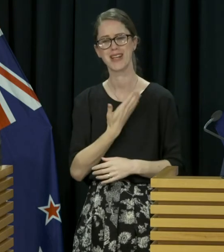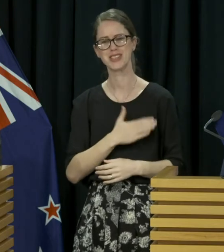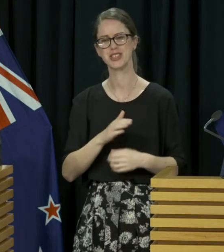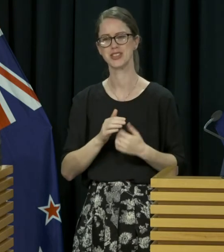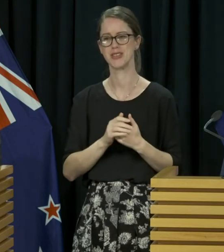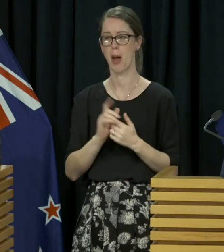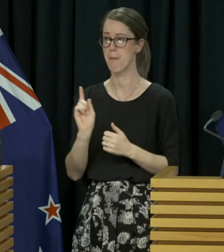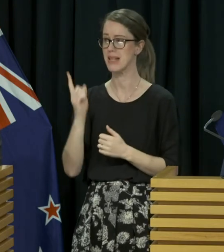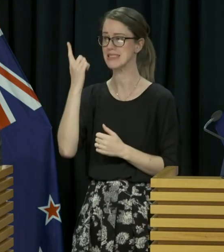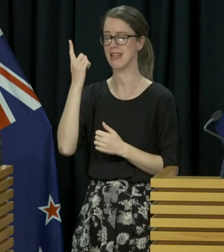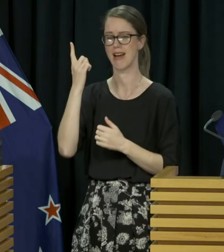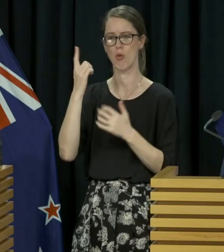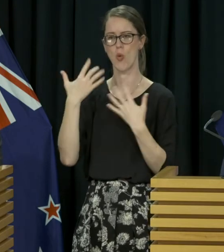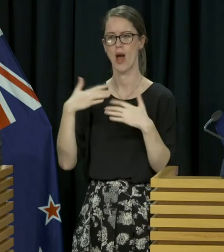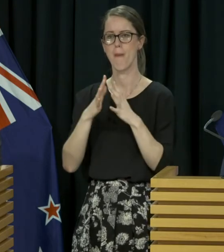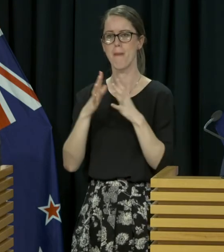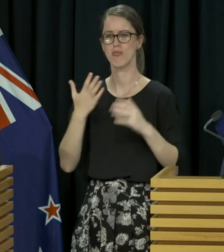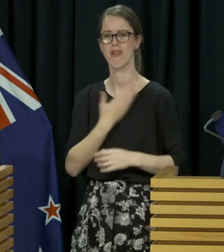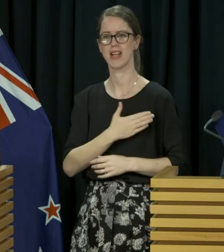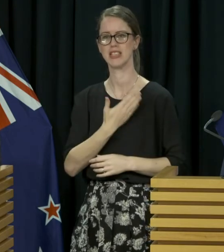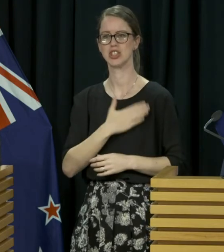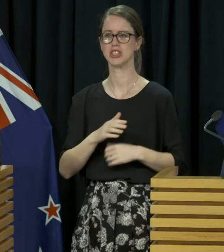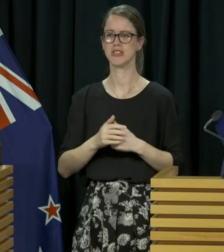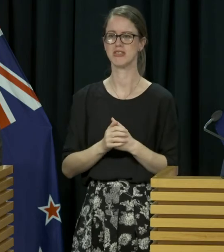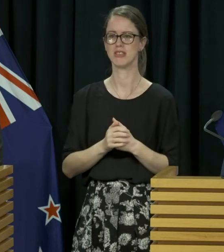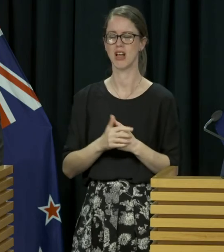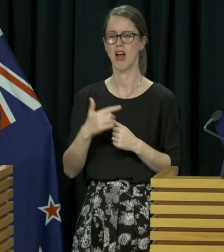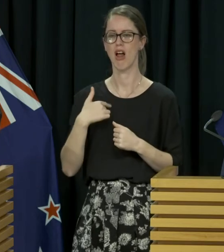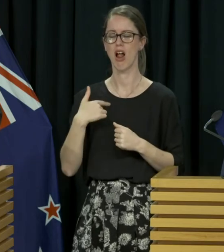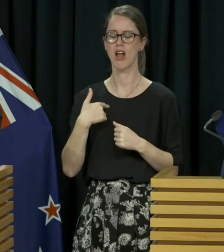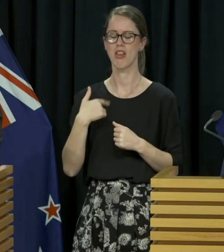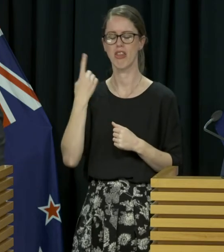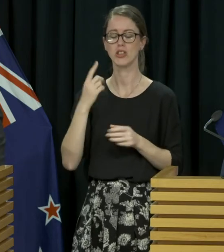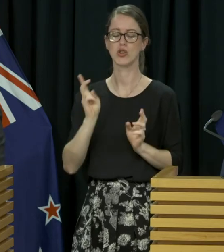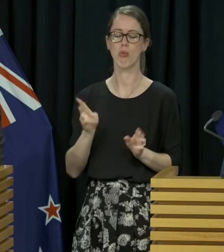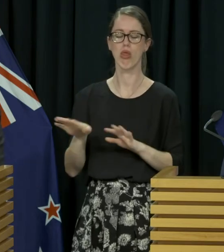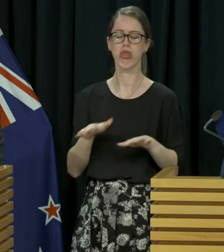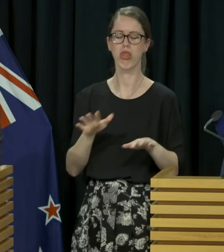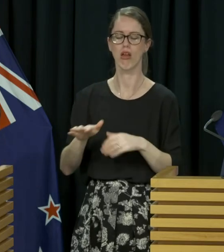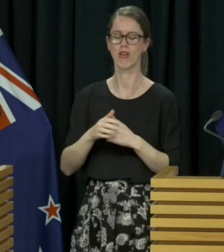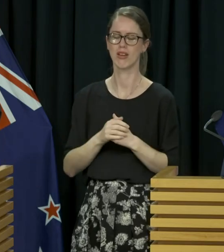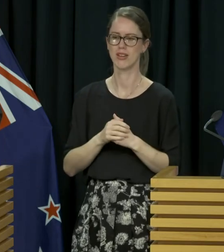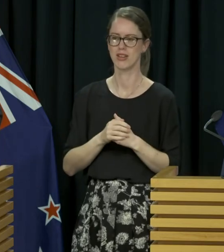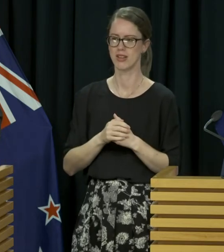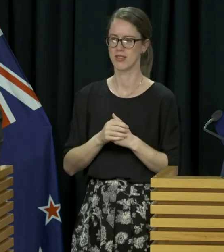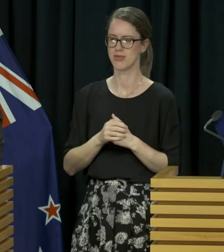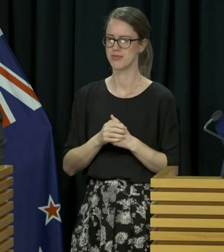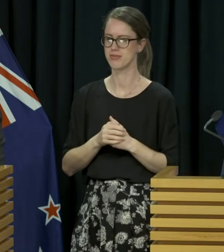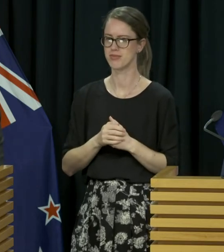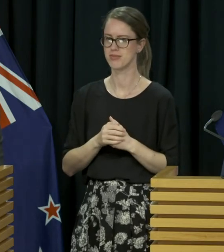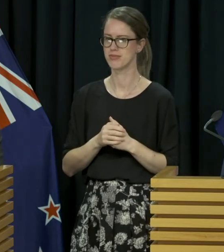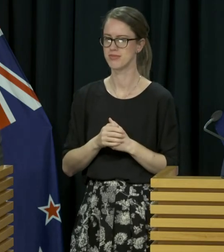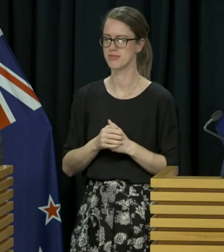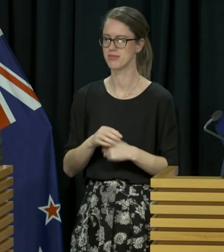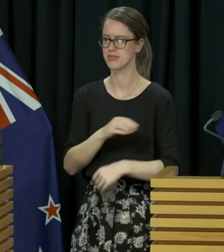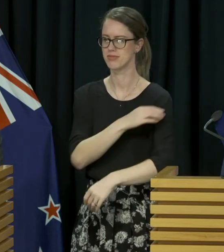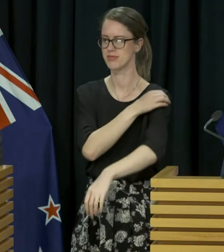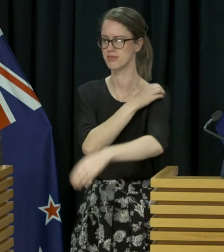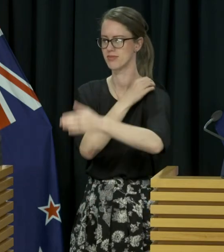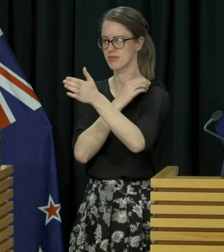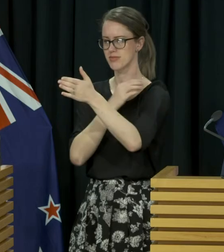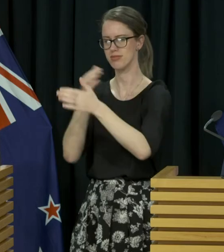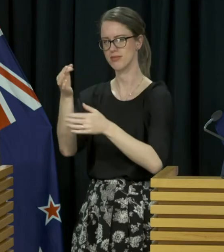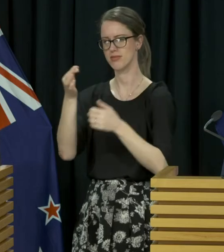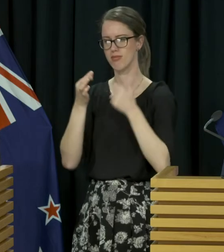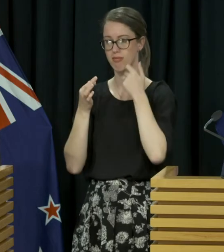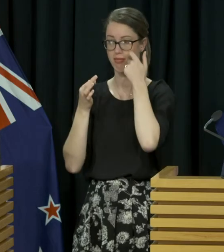a Minister in the government is an even bigger privilege, and it's not something I would ever take for granted. Prime Minister? you had a question here? I was just going to